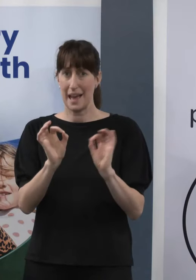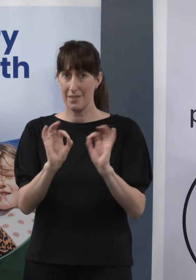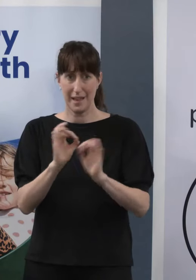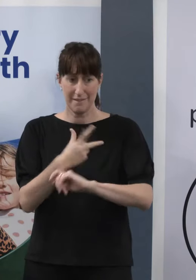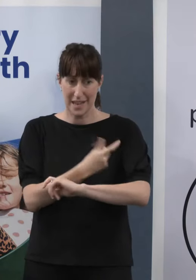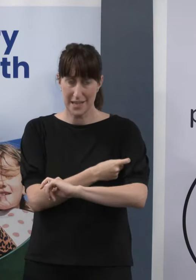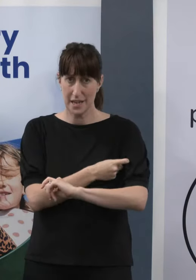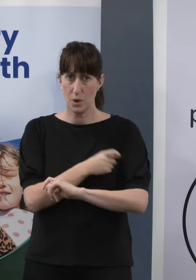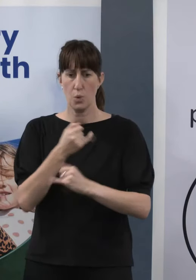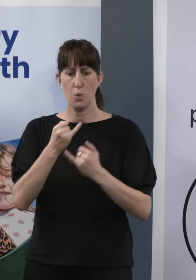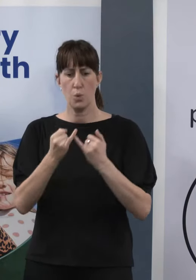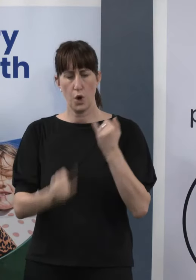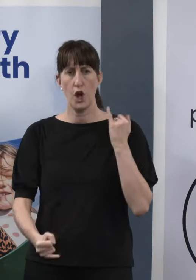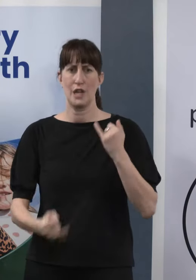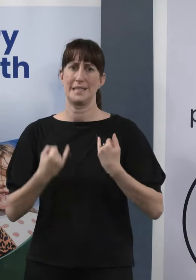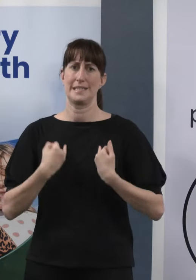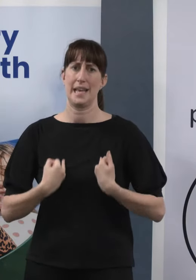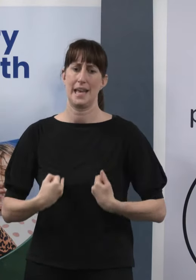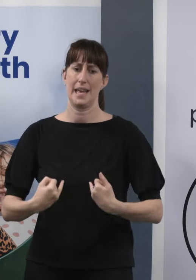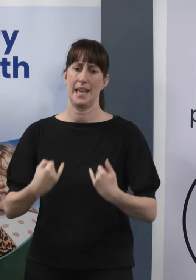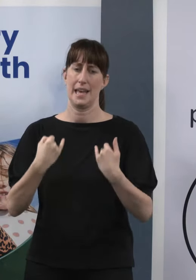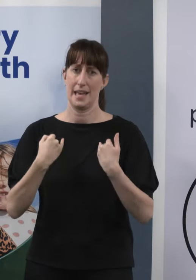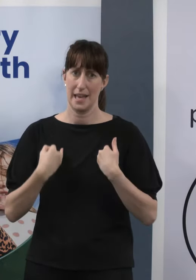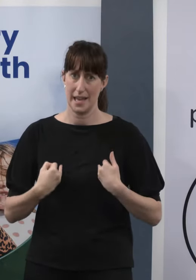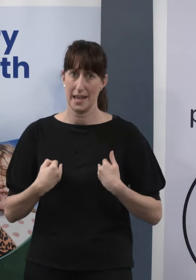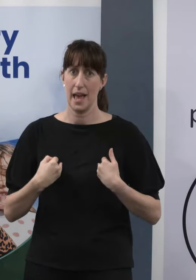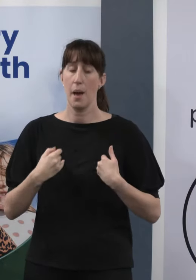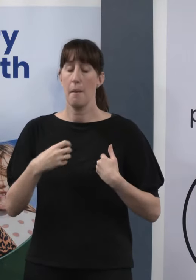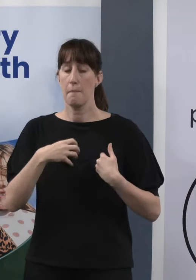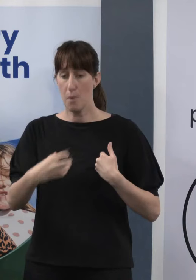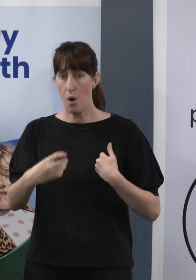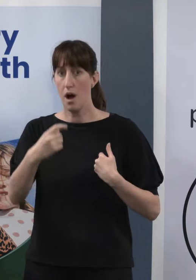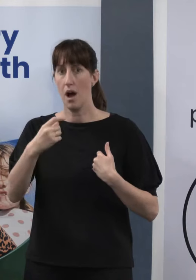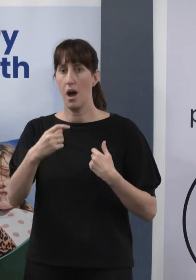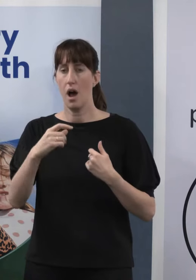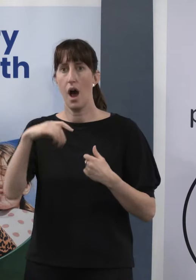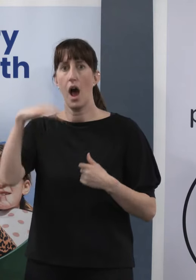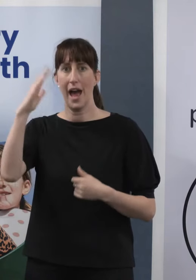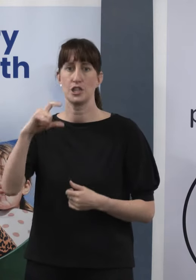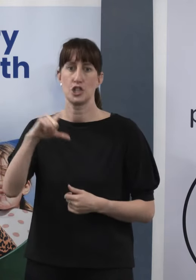and are about three times more likely to end up in intensive care as a result of that admission.